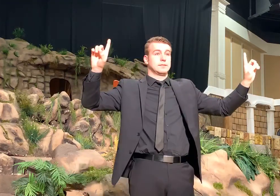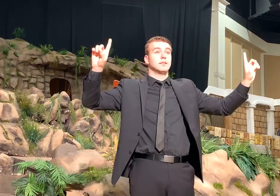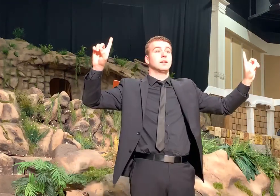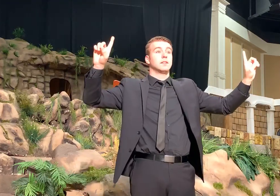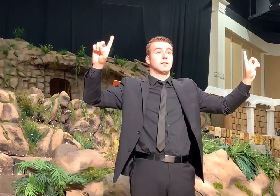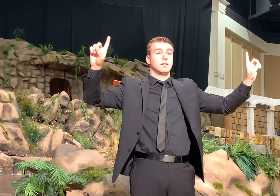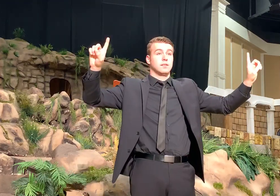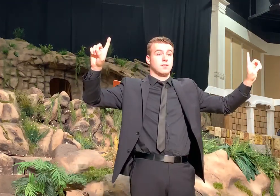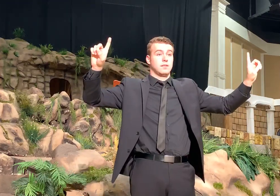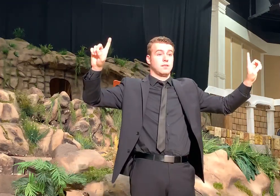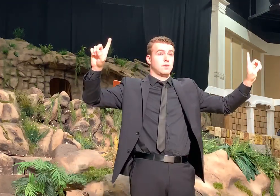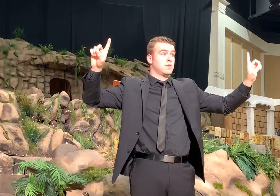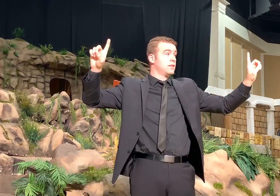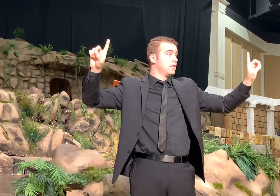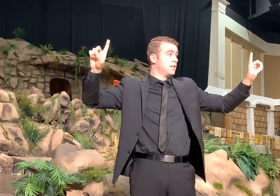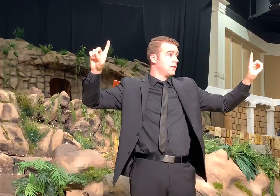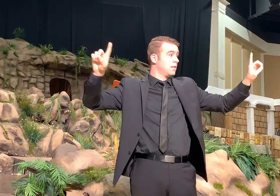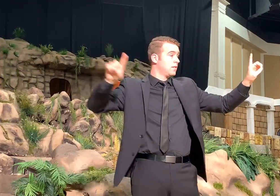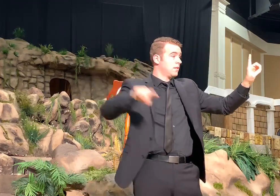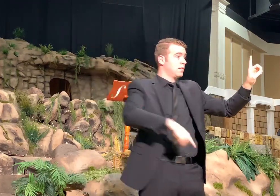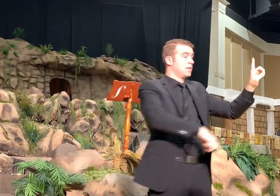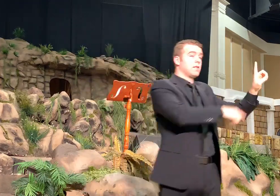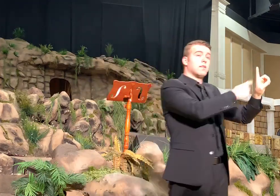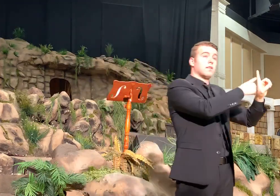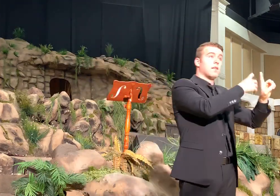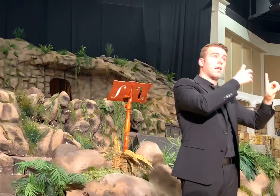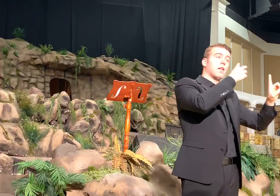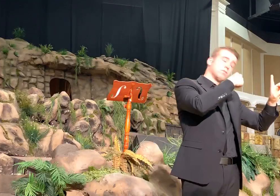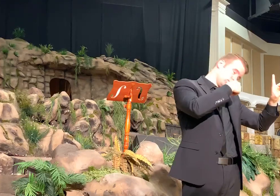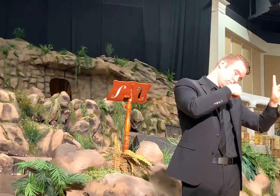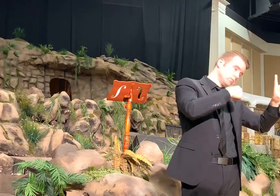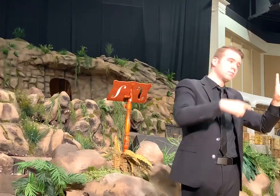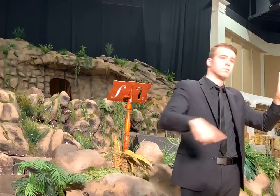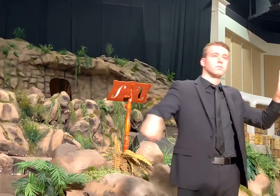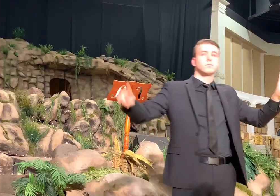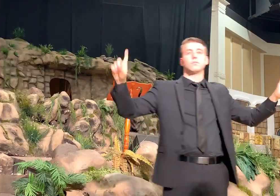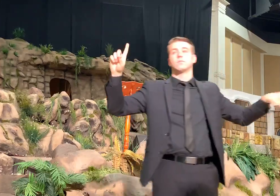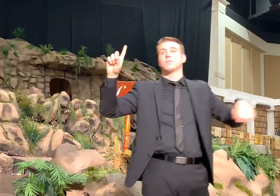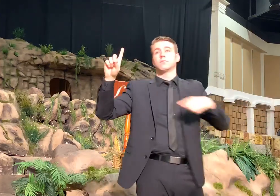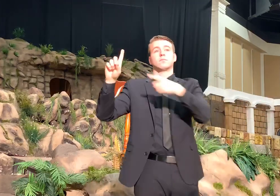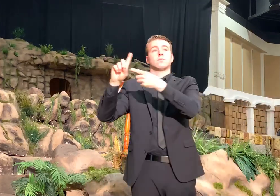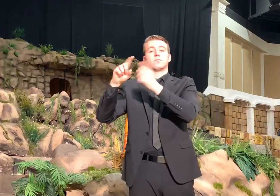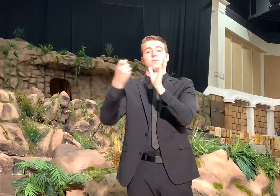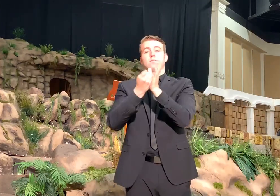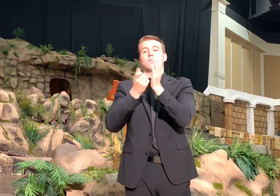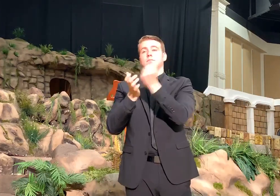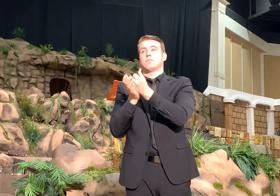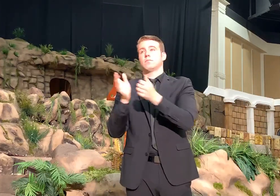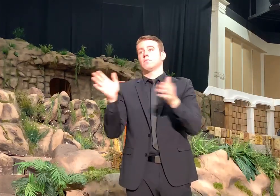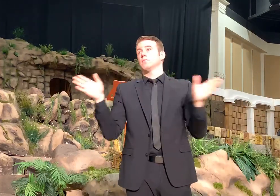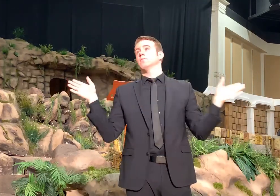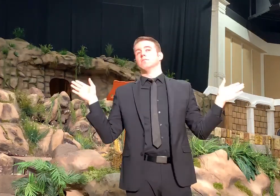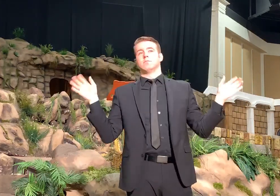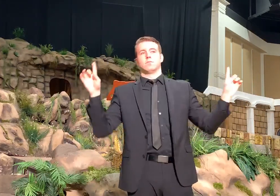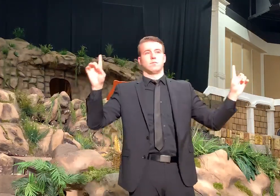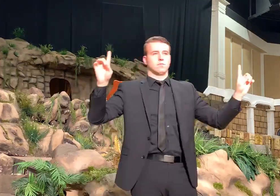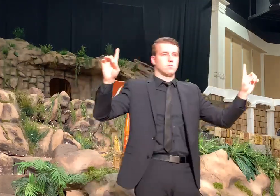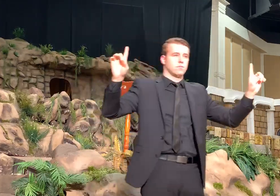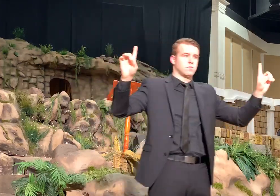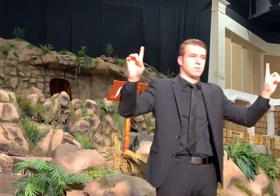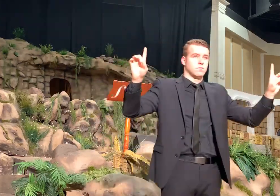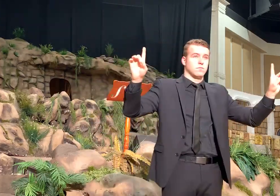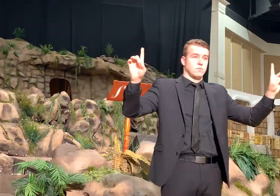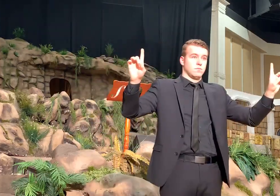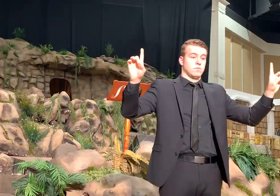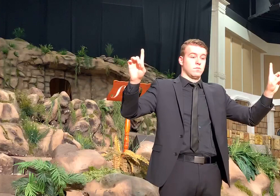here you've got Adam put into a deep sleep. Over here you have Christ. Death. Death for a Christian